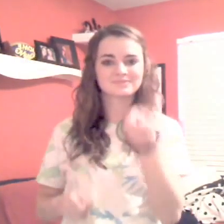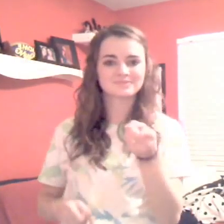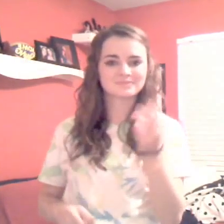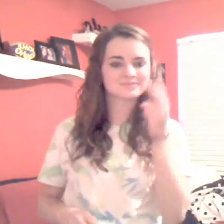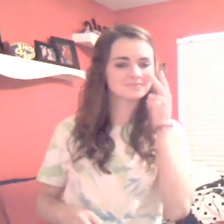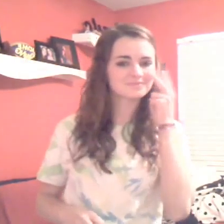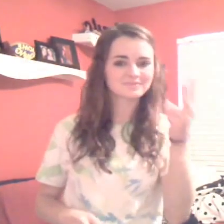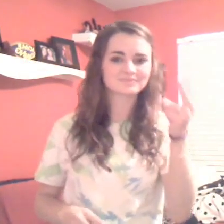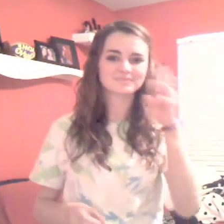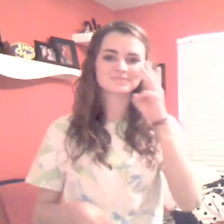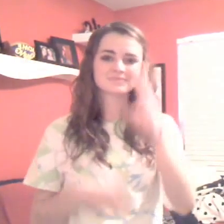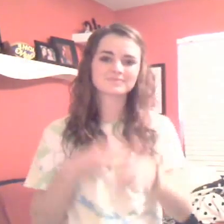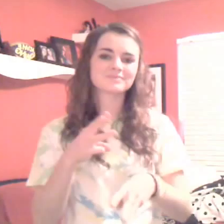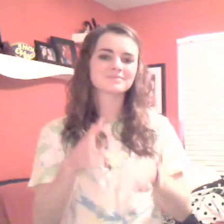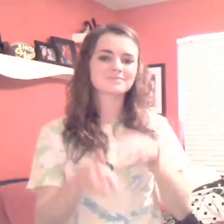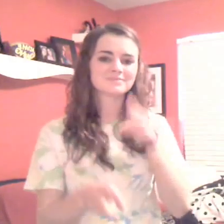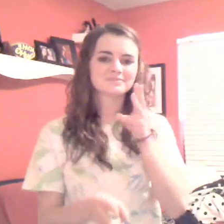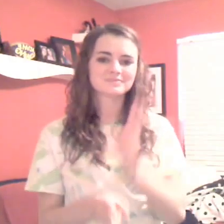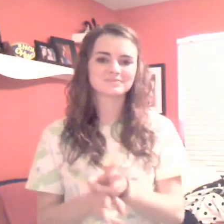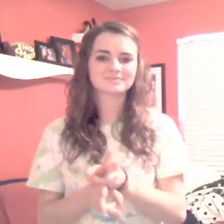way you look at this big world